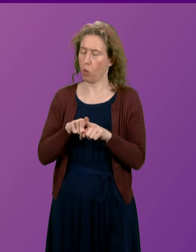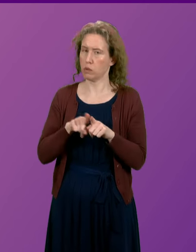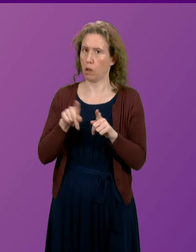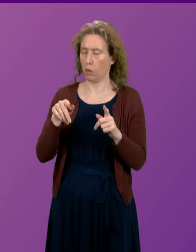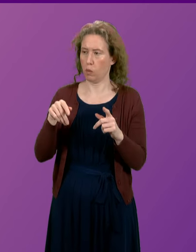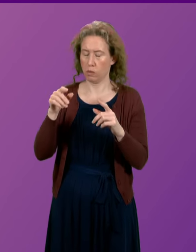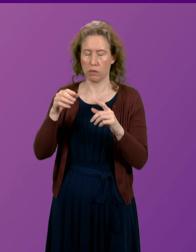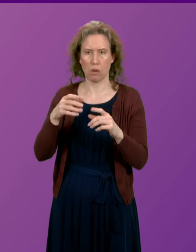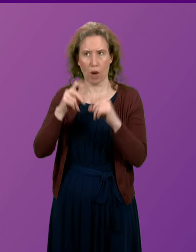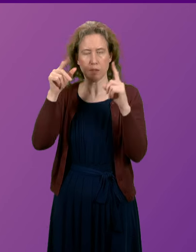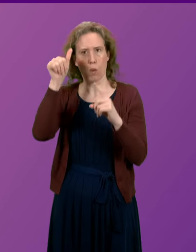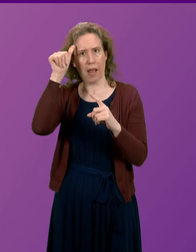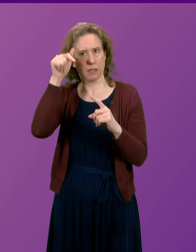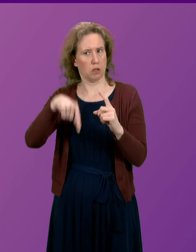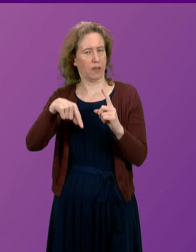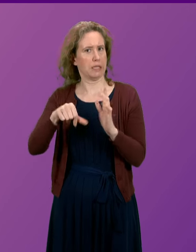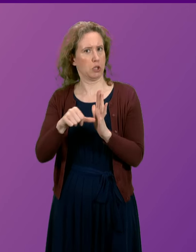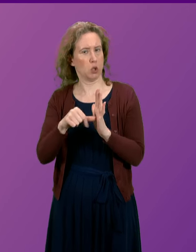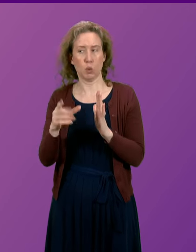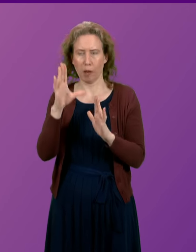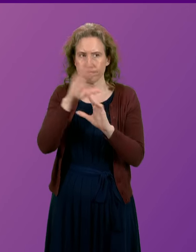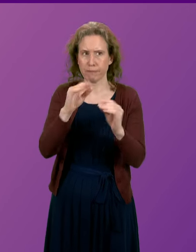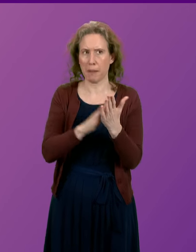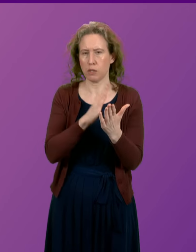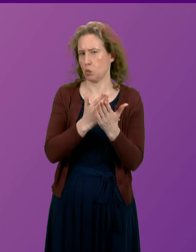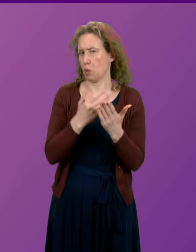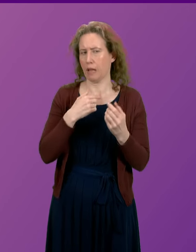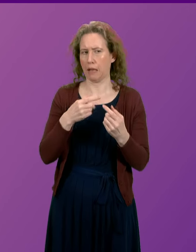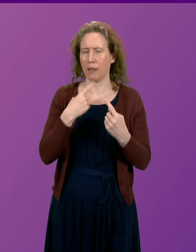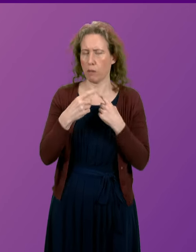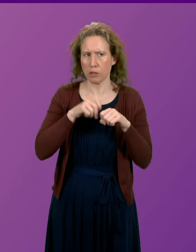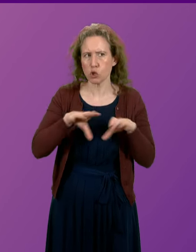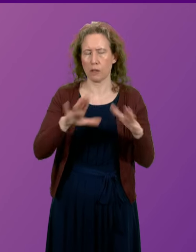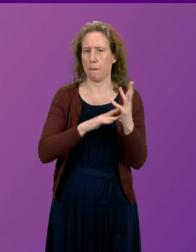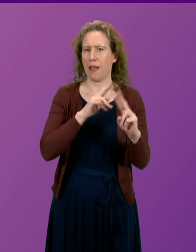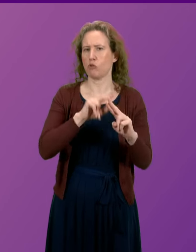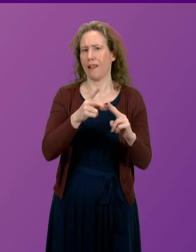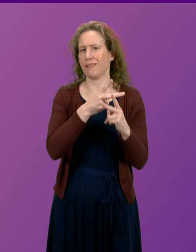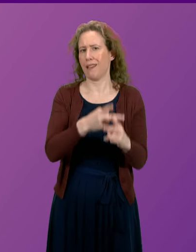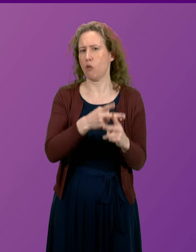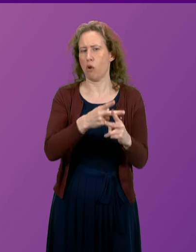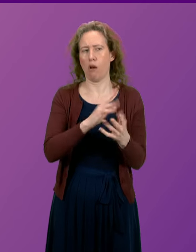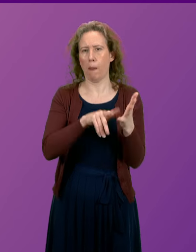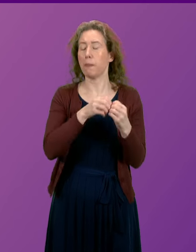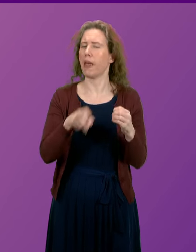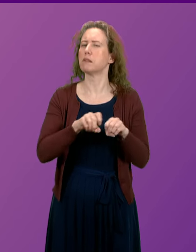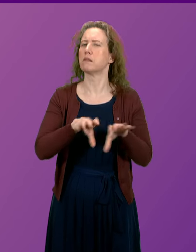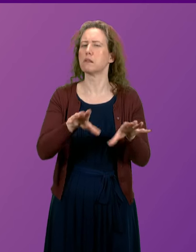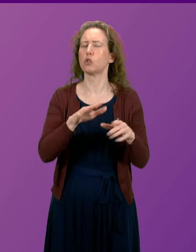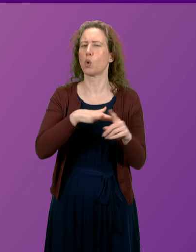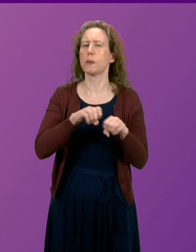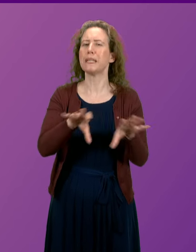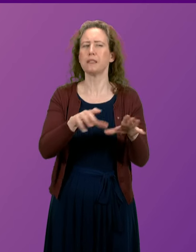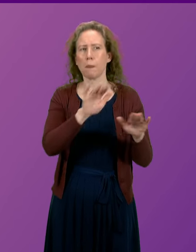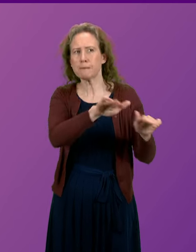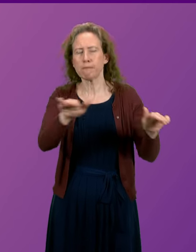and have provided information to parents and carers on the Parent Club website, which is currently being promoted via social media. Police Scotland